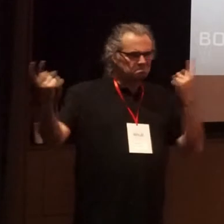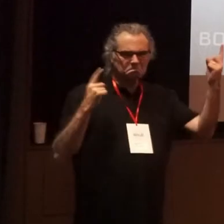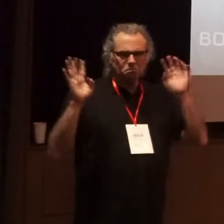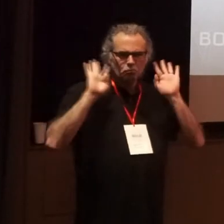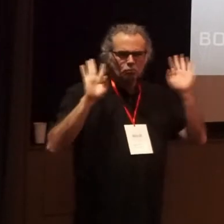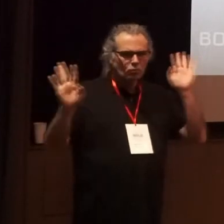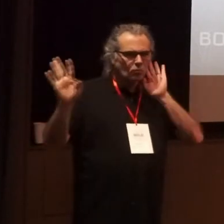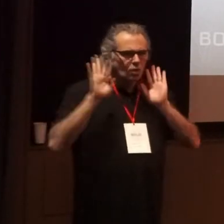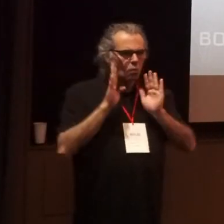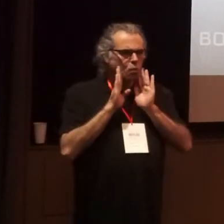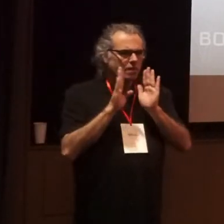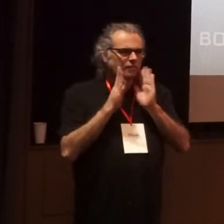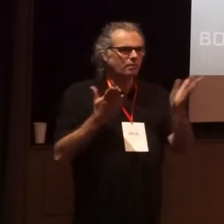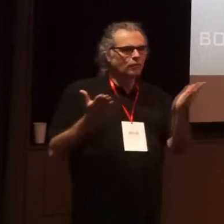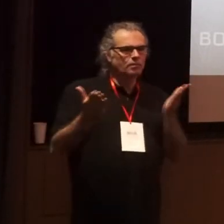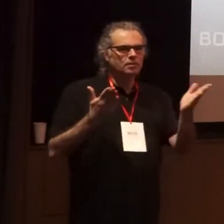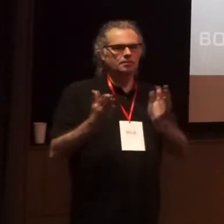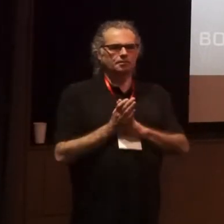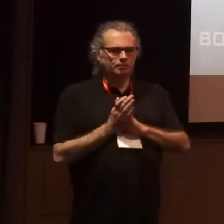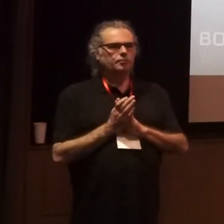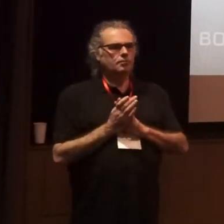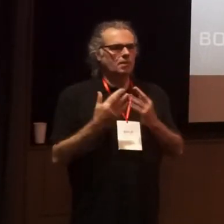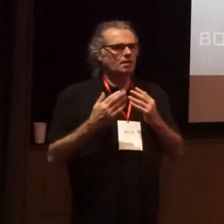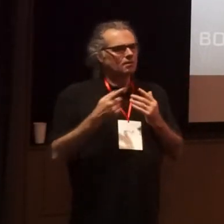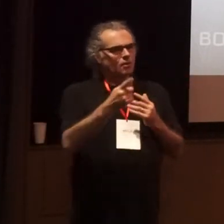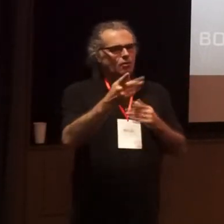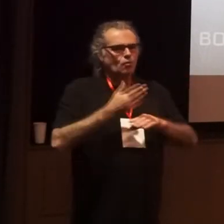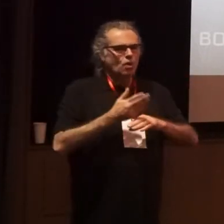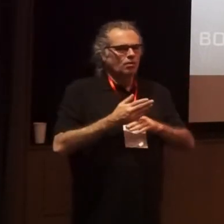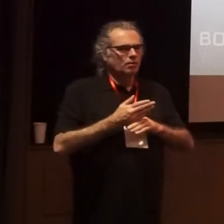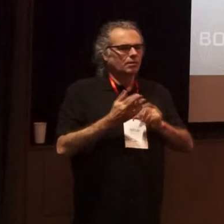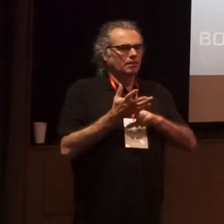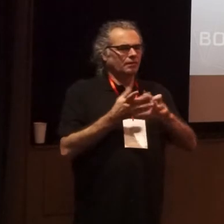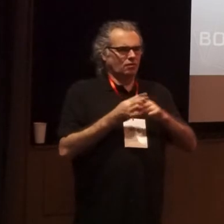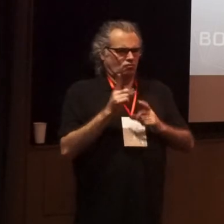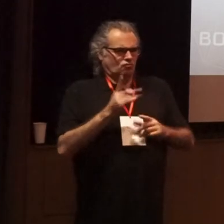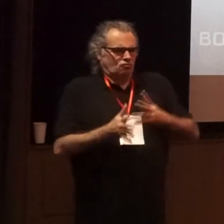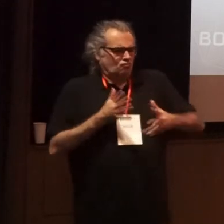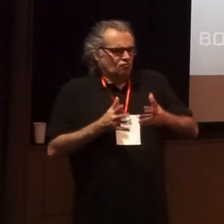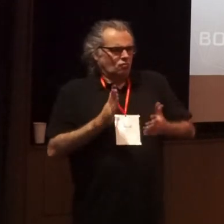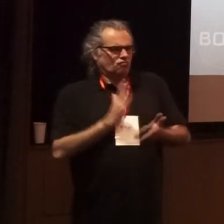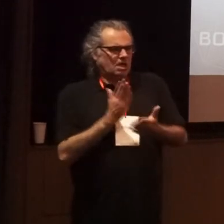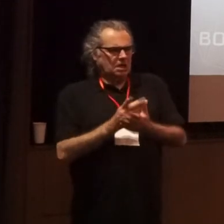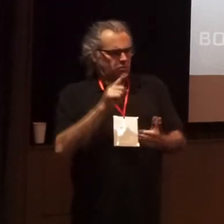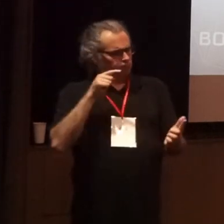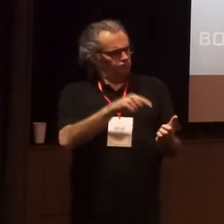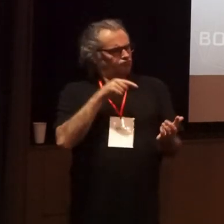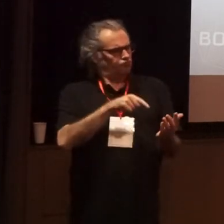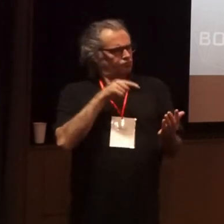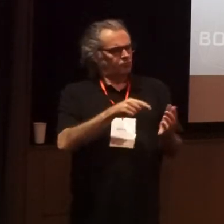already as to how wonderful it was and in many ways Vicky's work exemplifies what the Bold Festival is about that